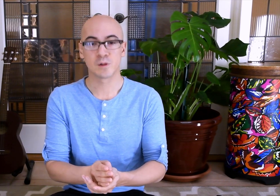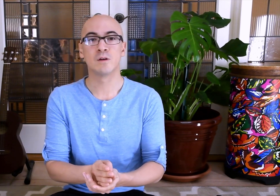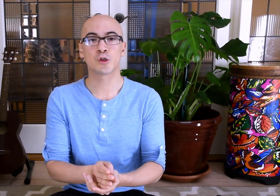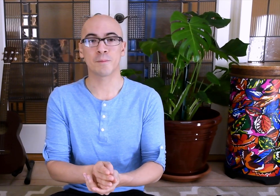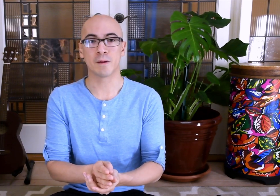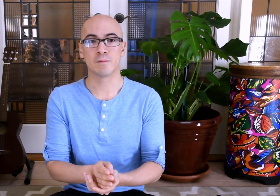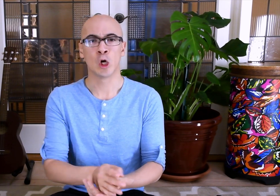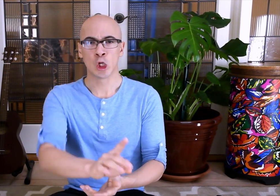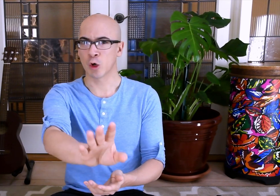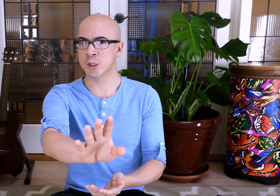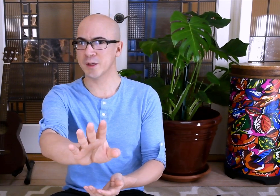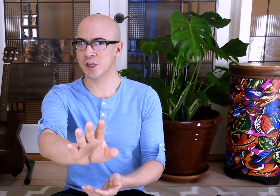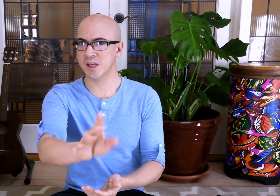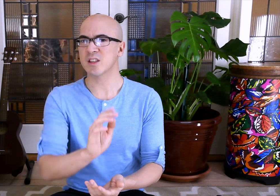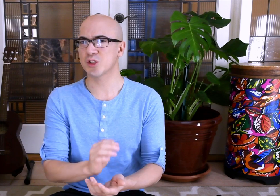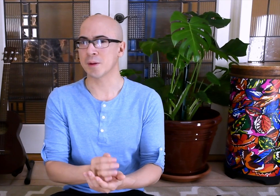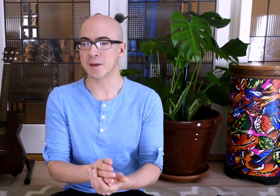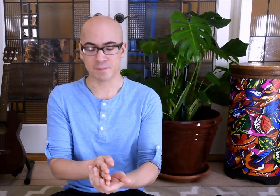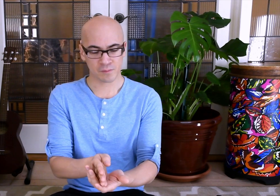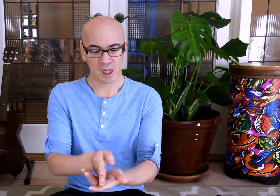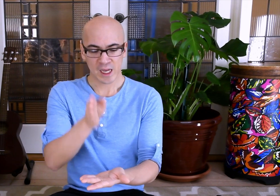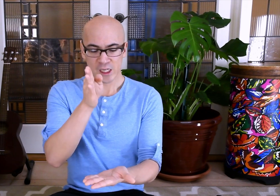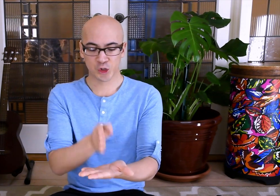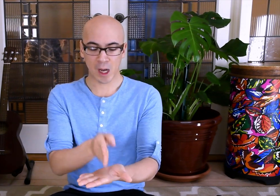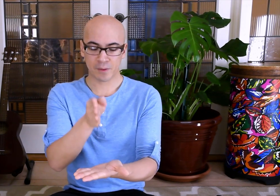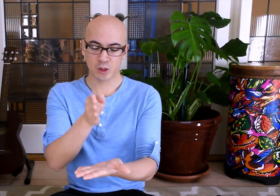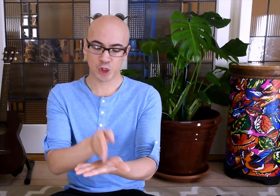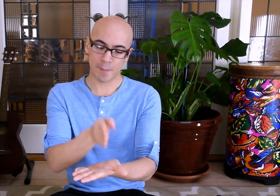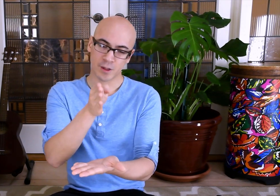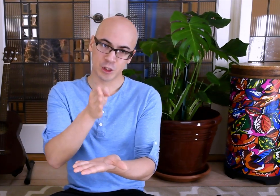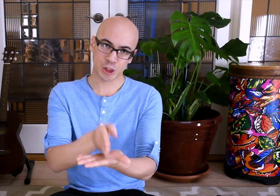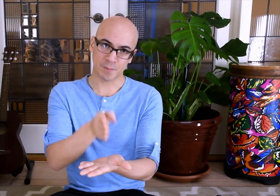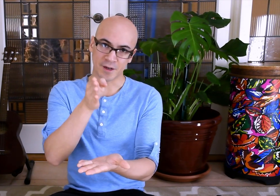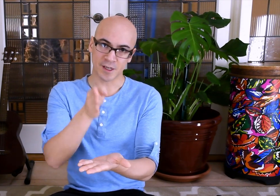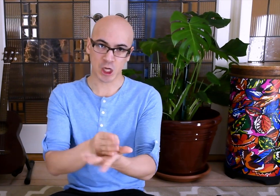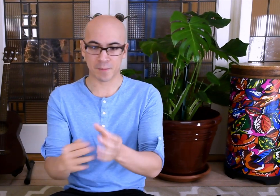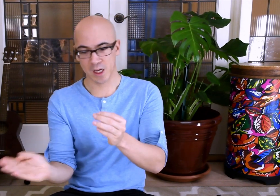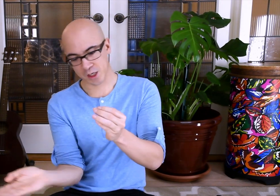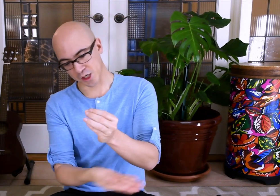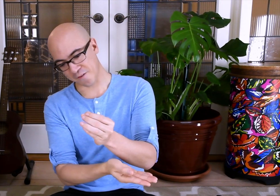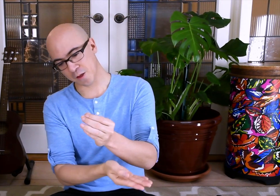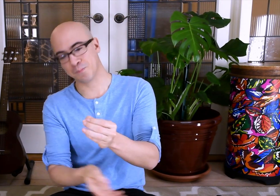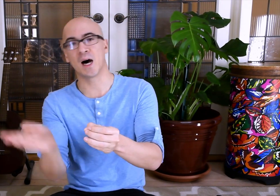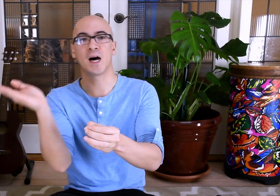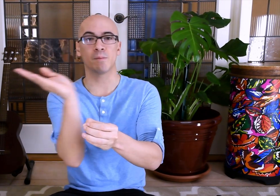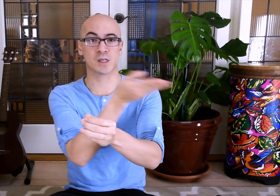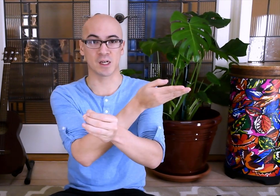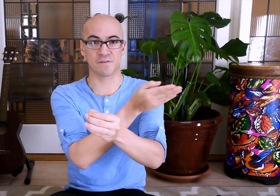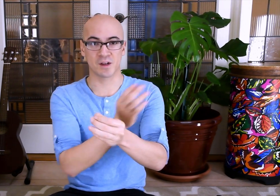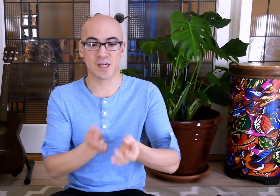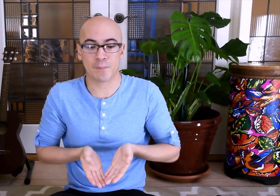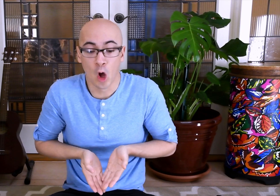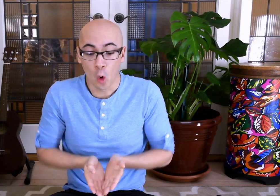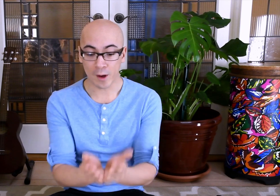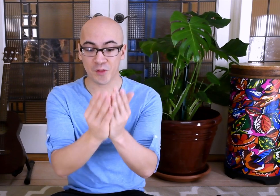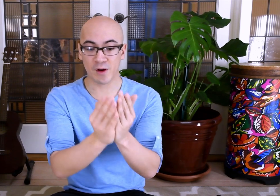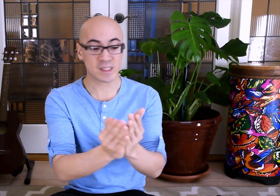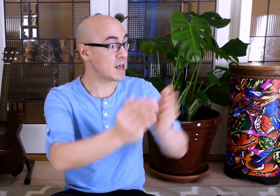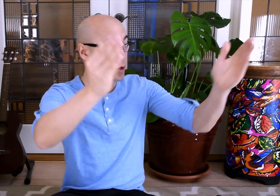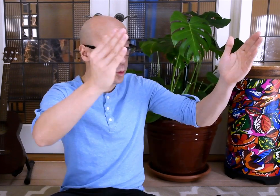Join me. Don't speak just yet, just join me. Chop, chop, shippity chop. Cut off the bottom, cut off the top. What there is left, we'll